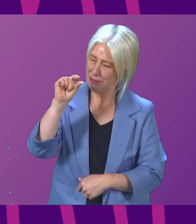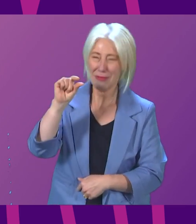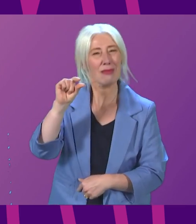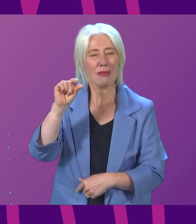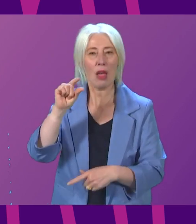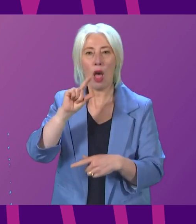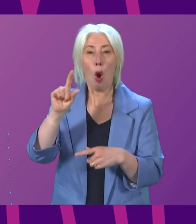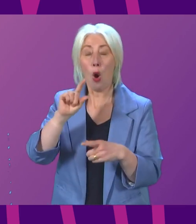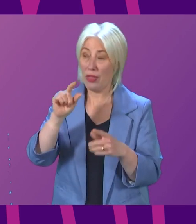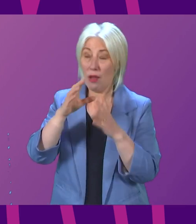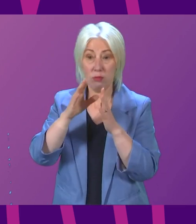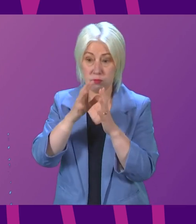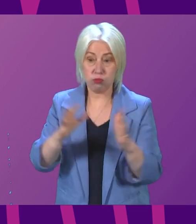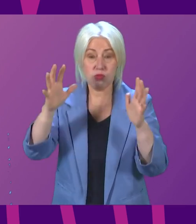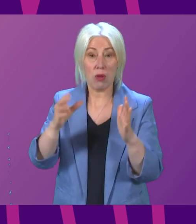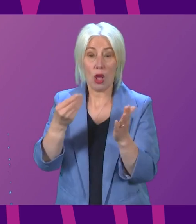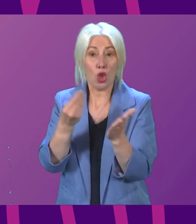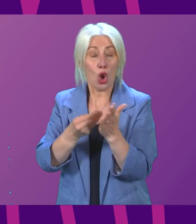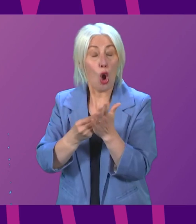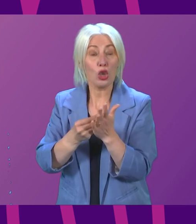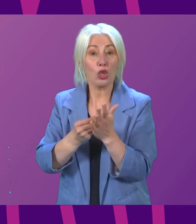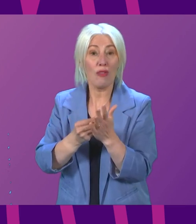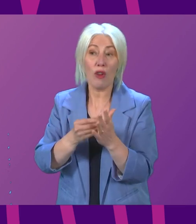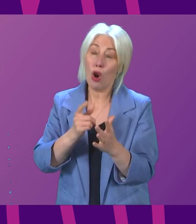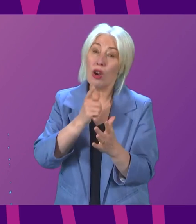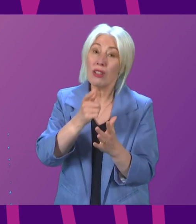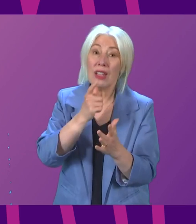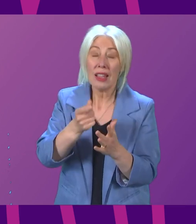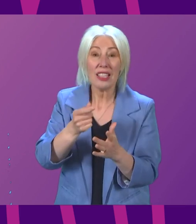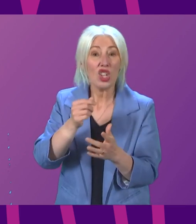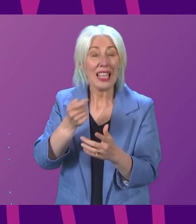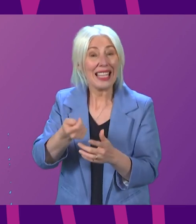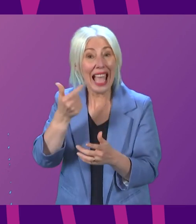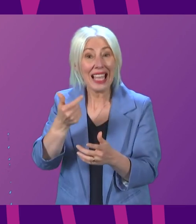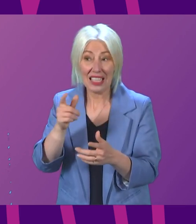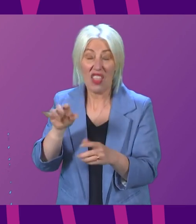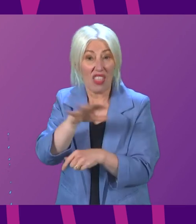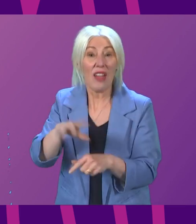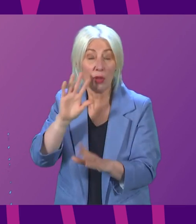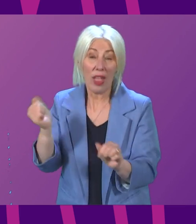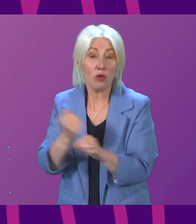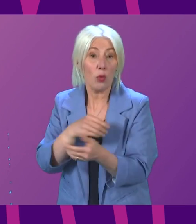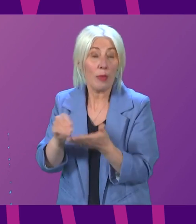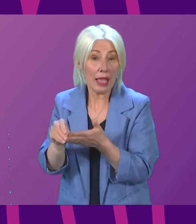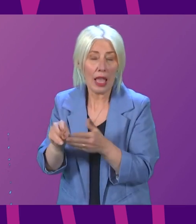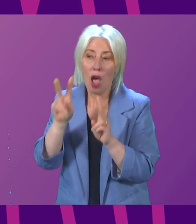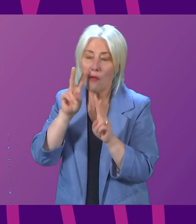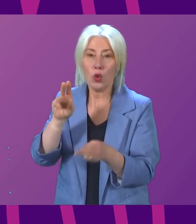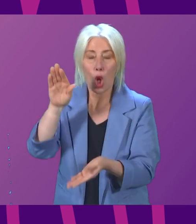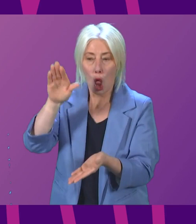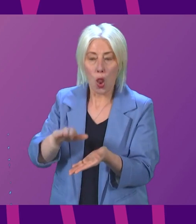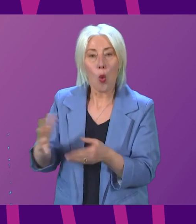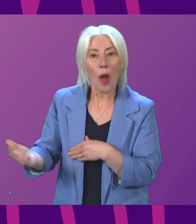the projected increase in energy costs that families across the country are facing. You take the support for the lowest income